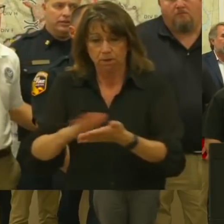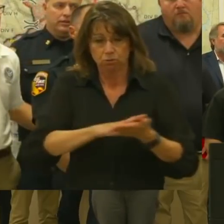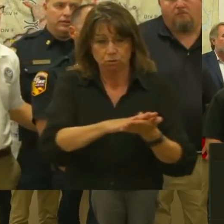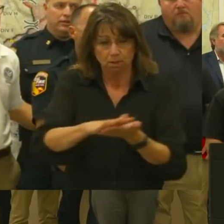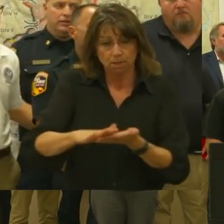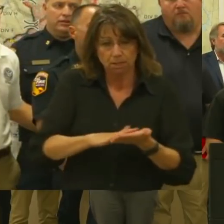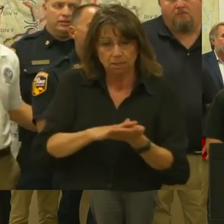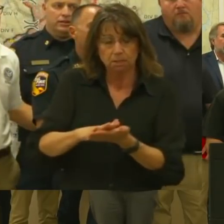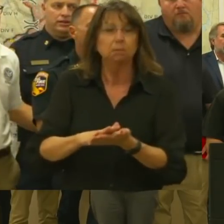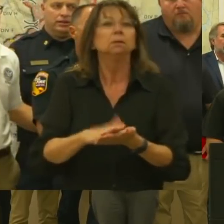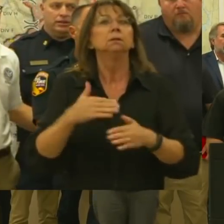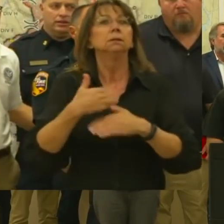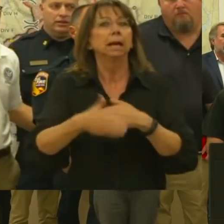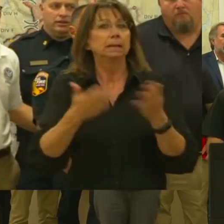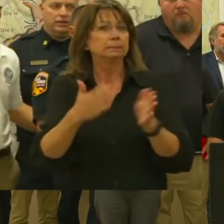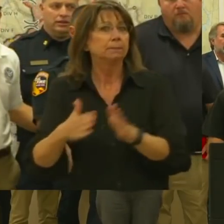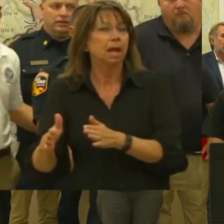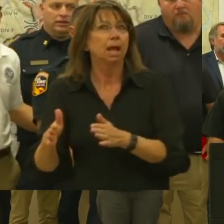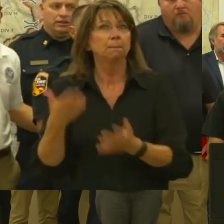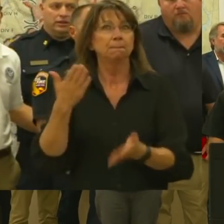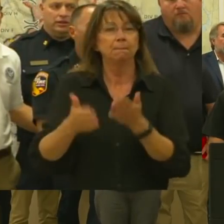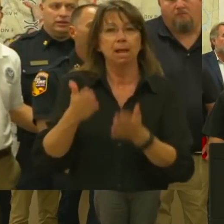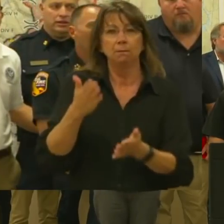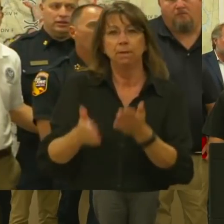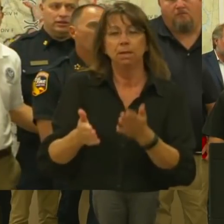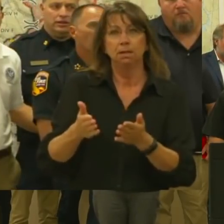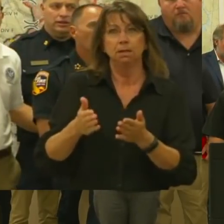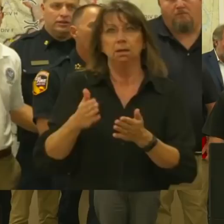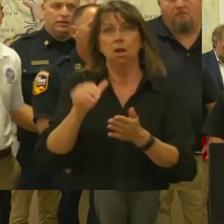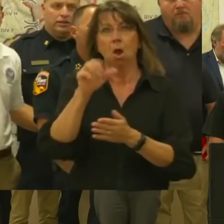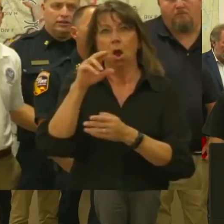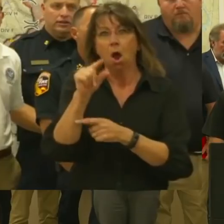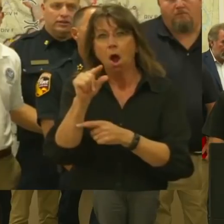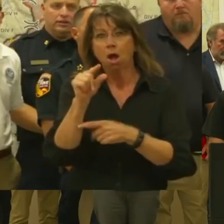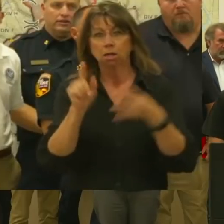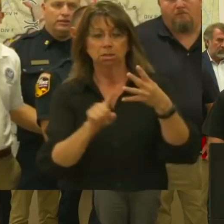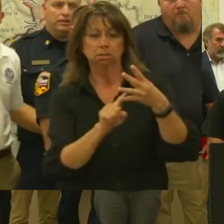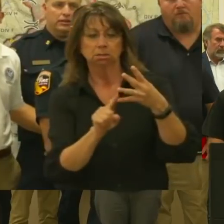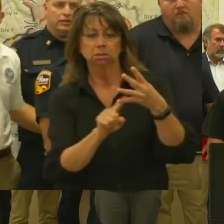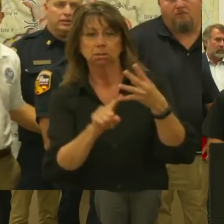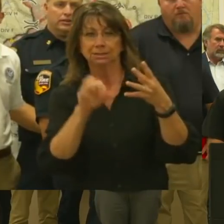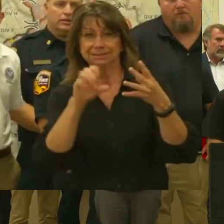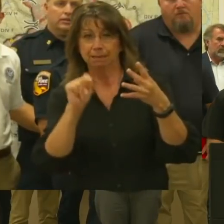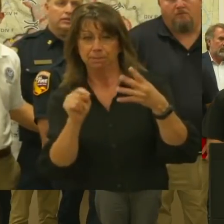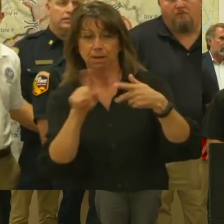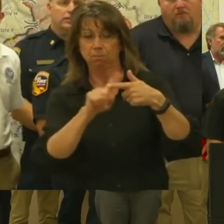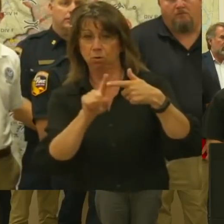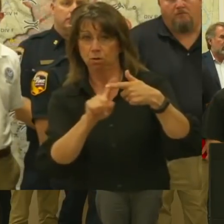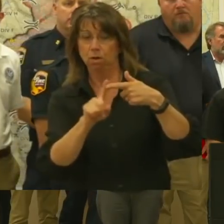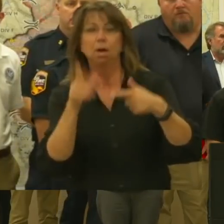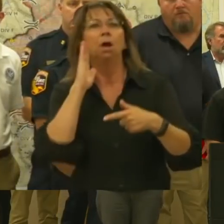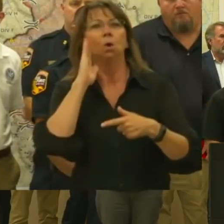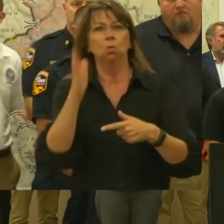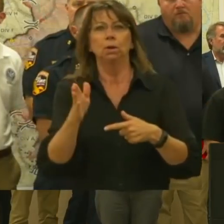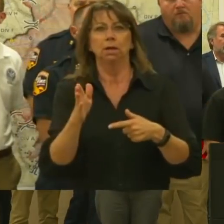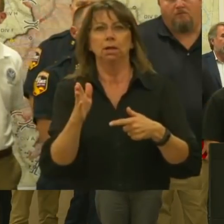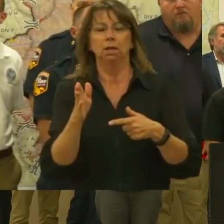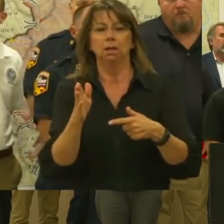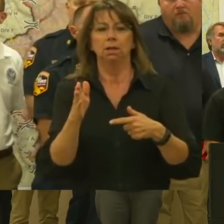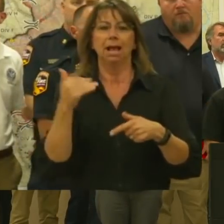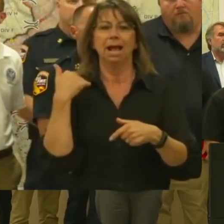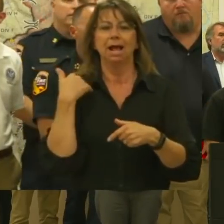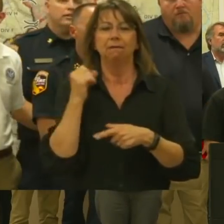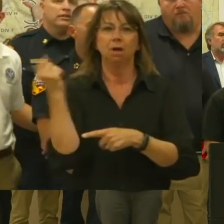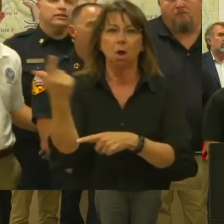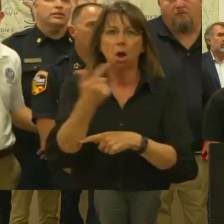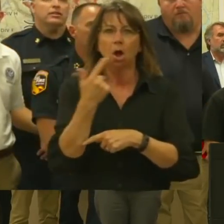our plan is by no later than the end of August, 1st of September, to actually have the debris clearance teams on the